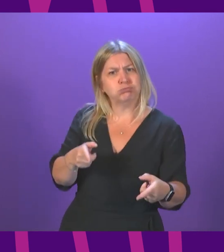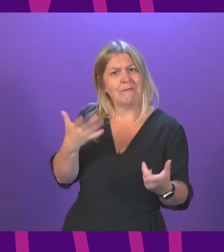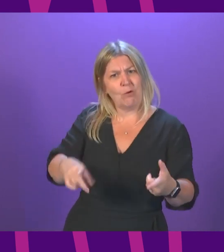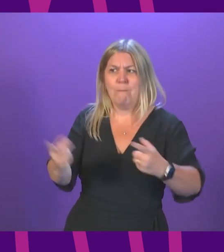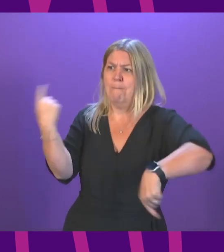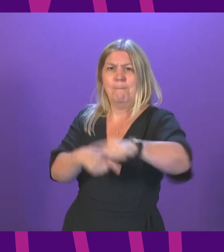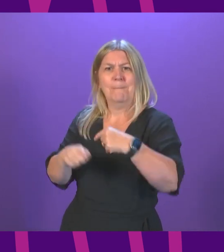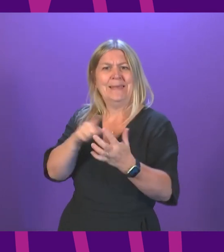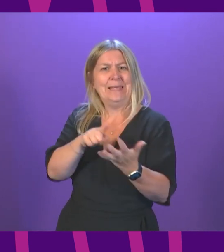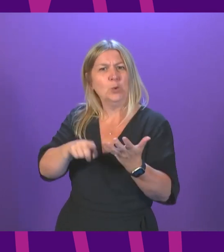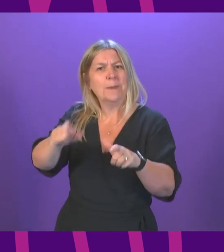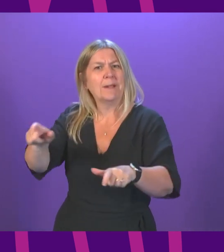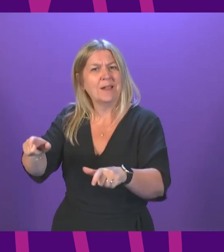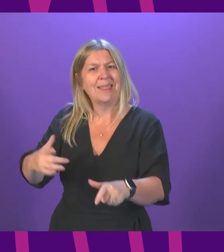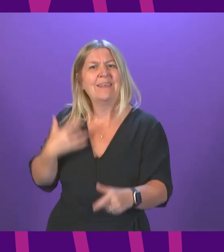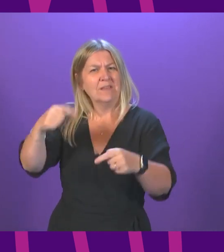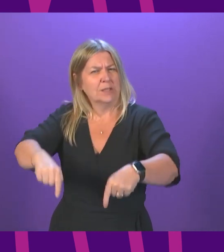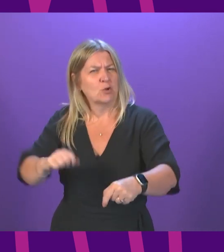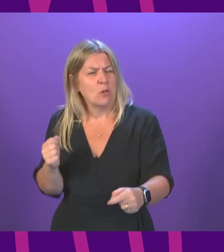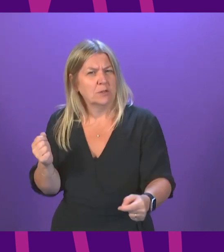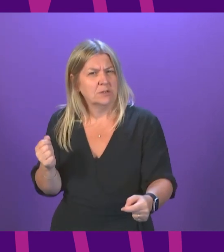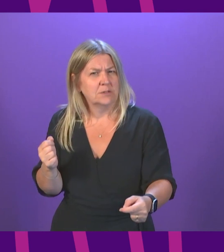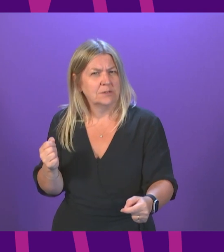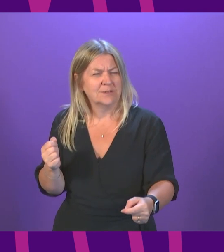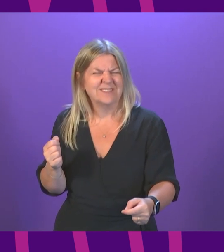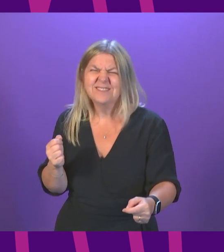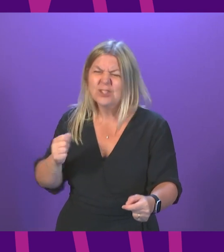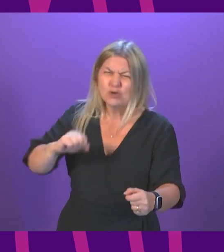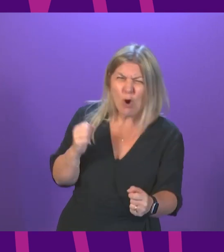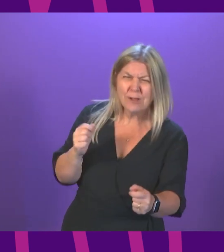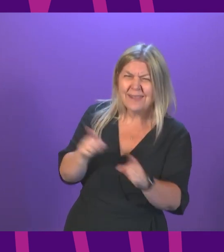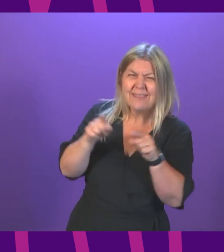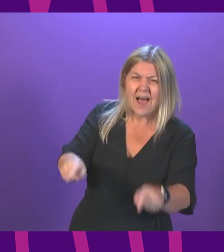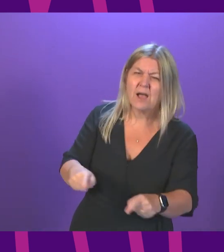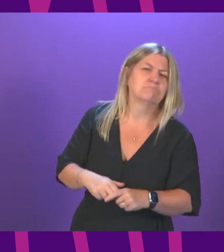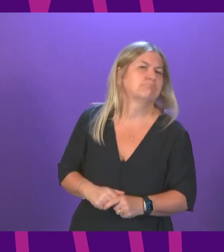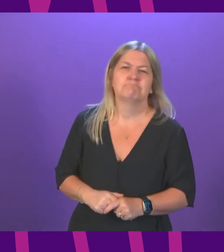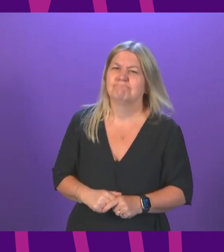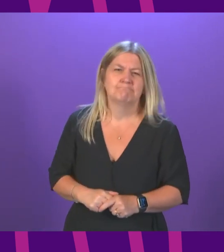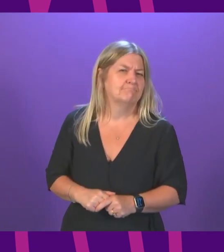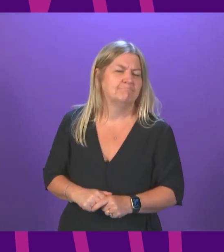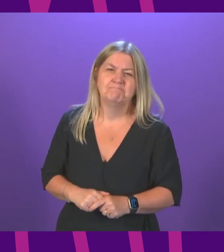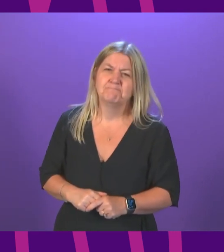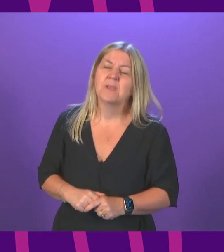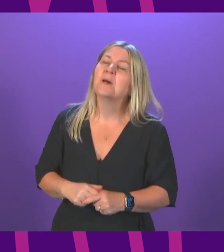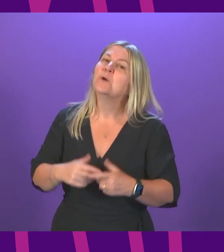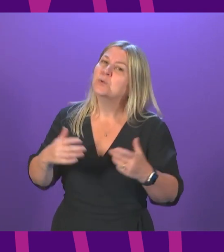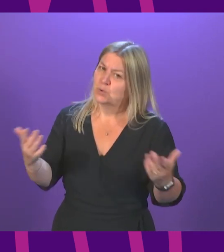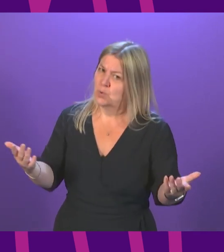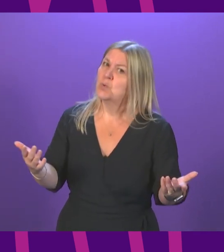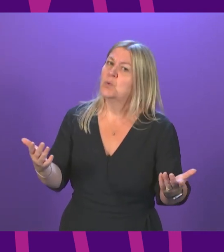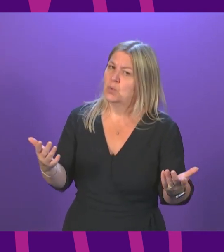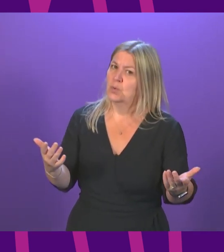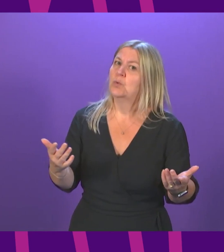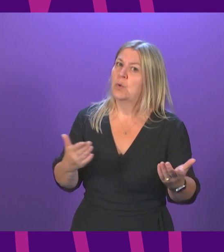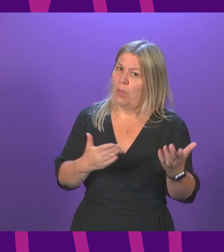of every EU national living in our country. I don't think that's who we are as a country in Scotland. So yes, after we are through